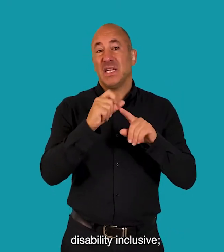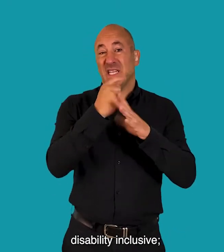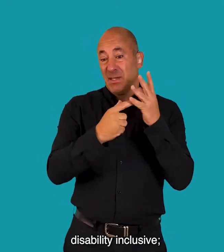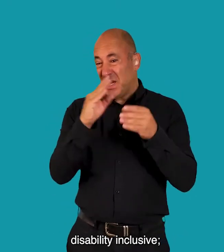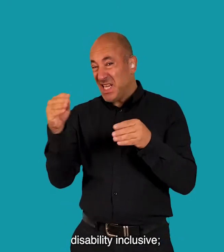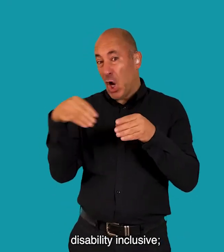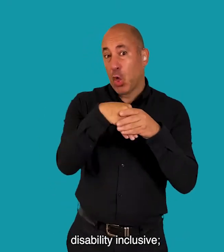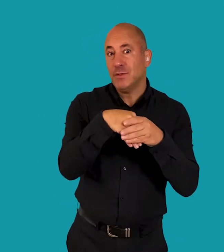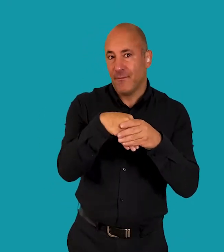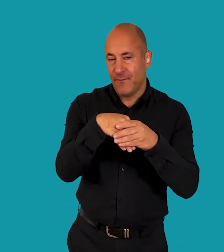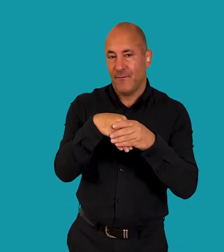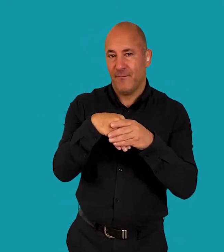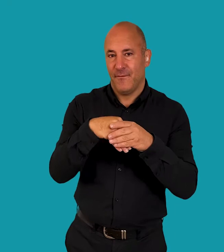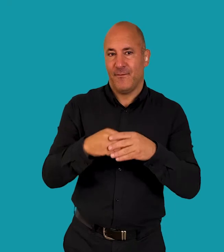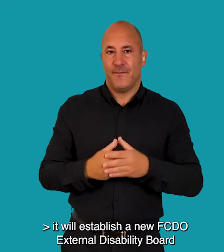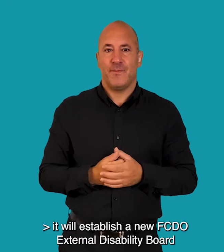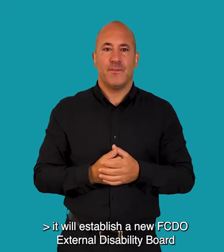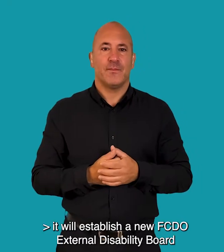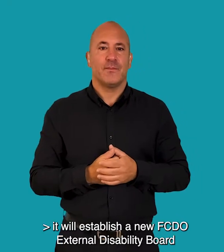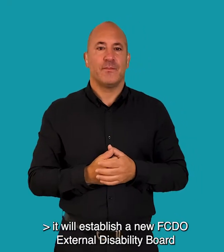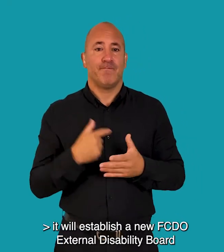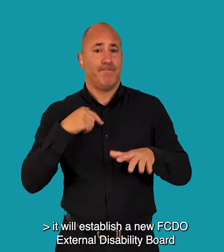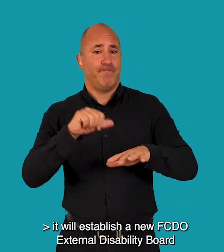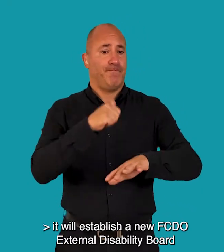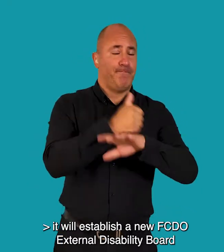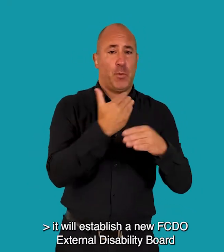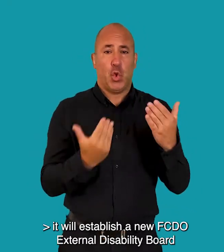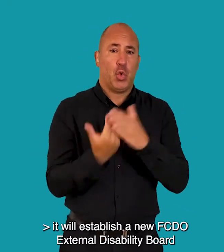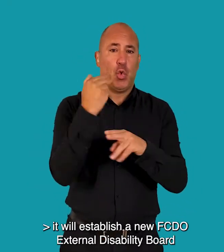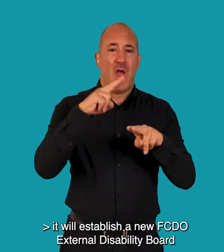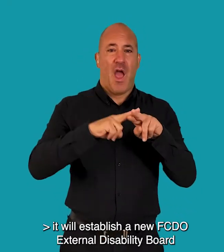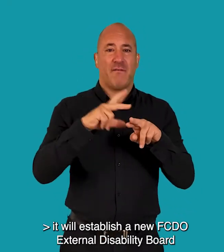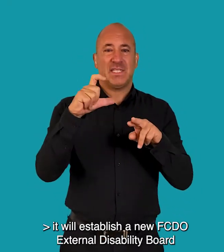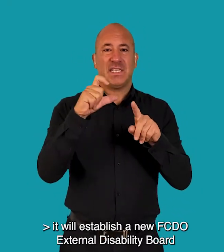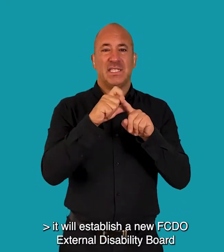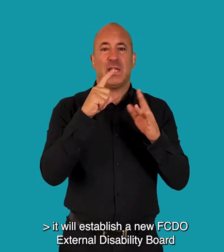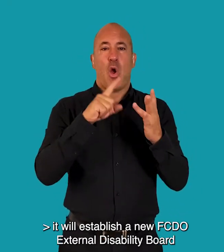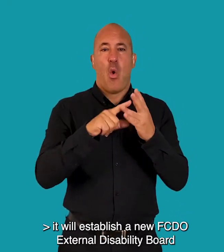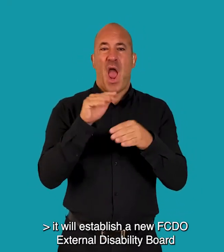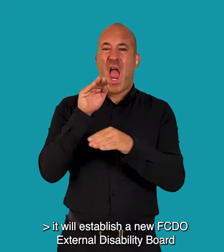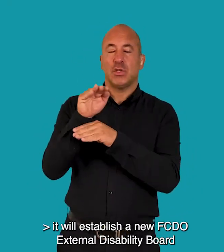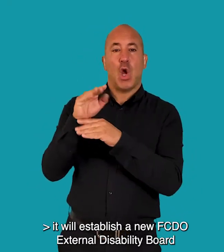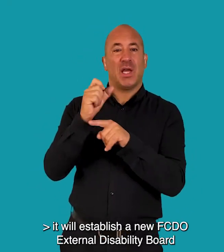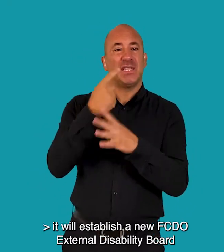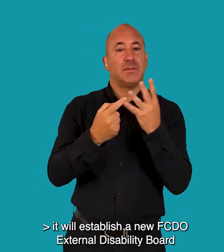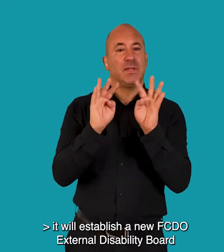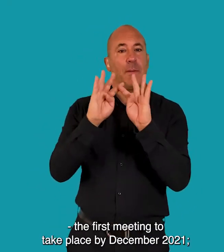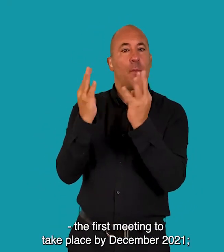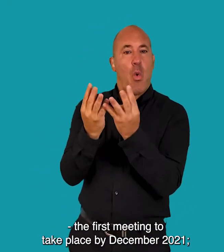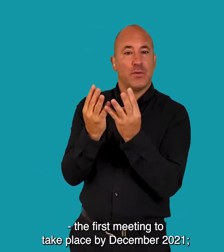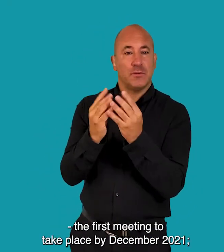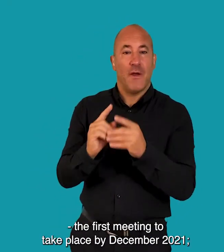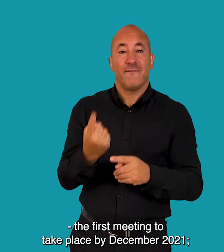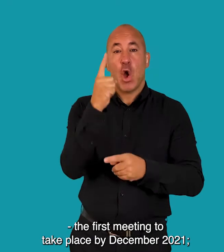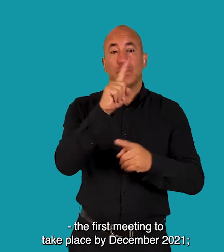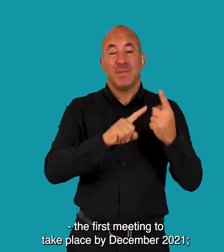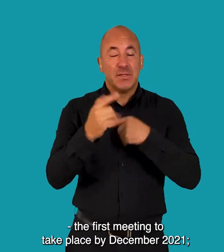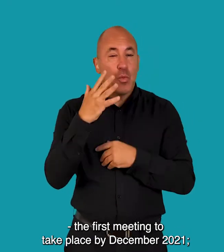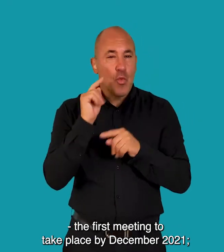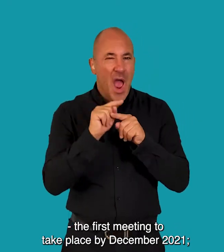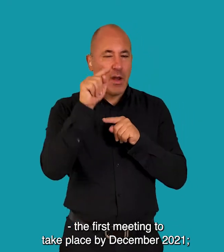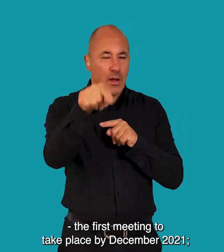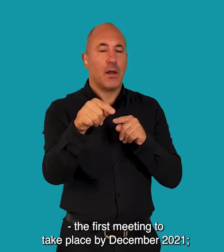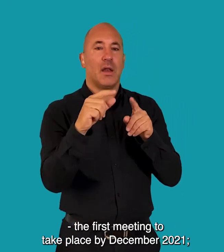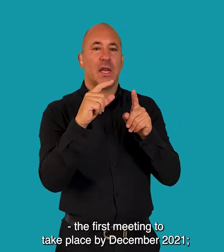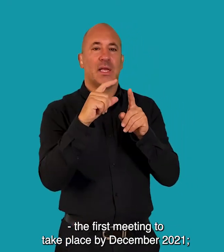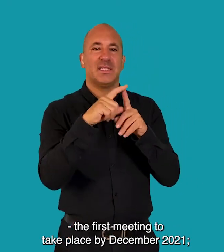inclusive It will establish a new FCDO external disability board, first meeting to take